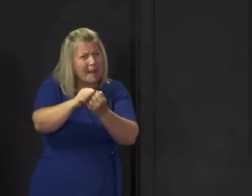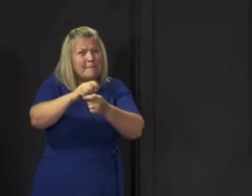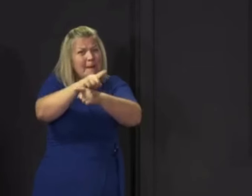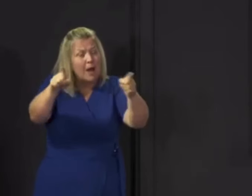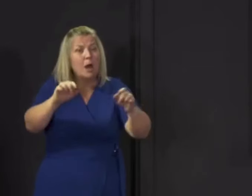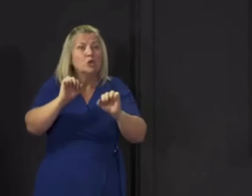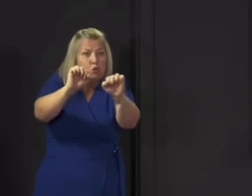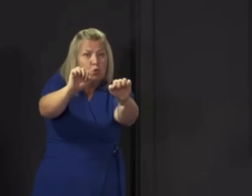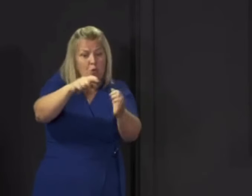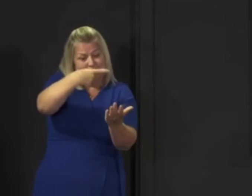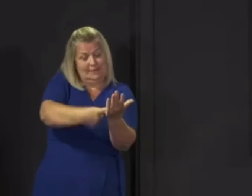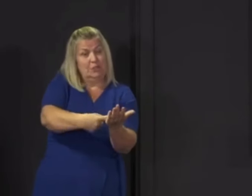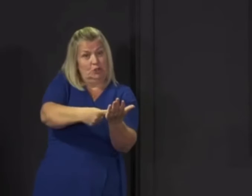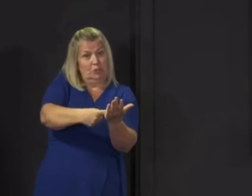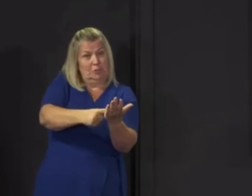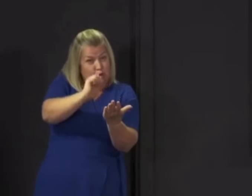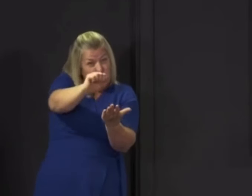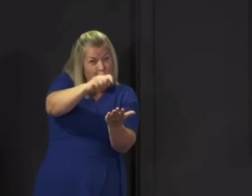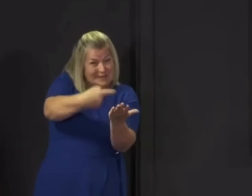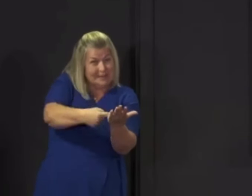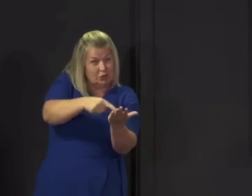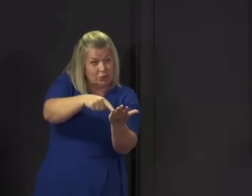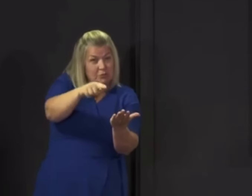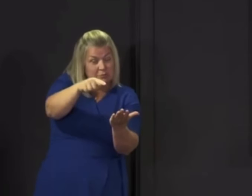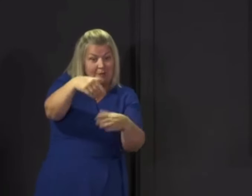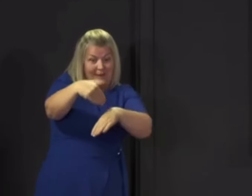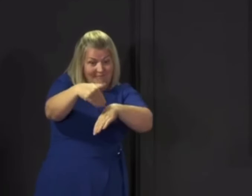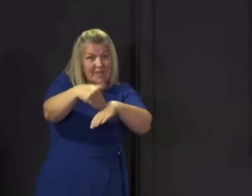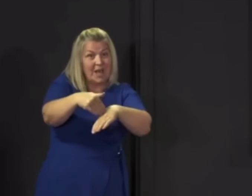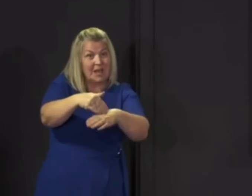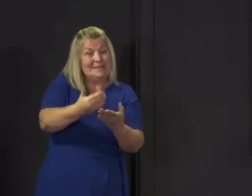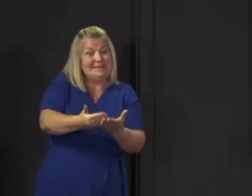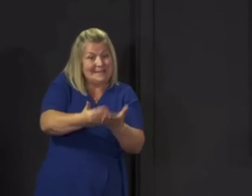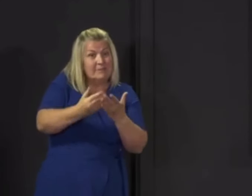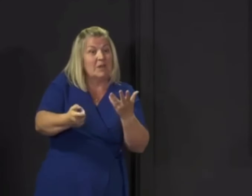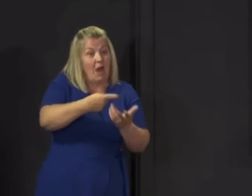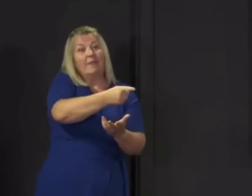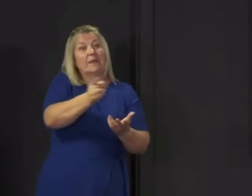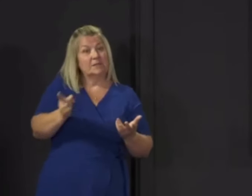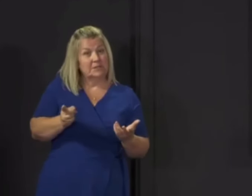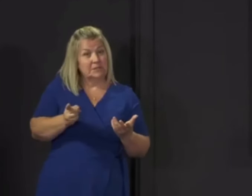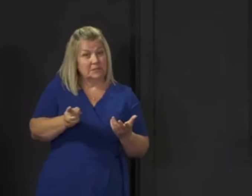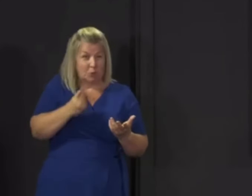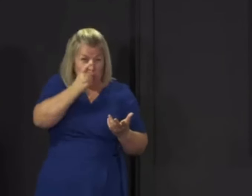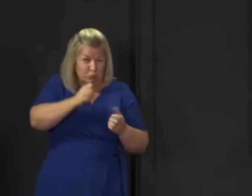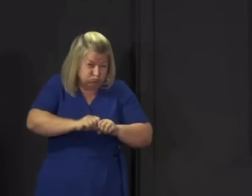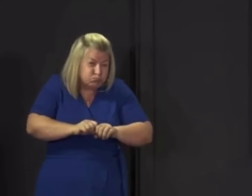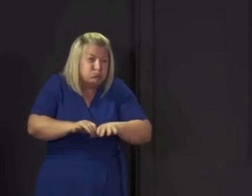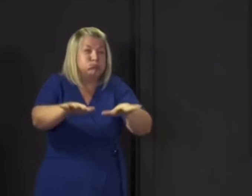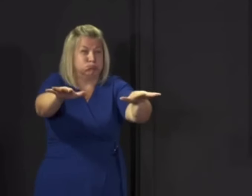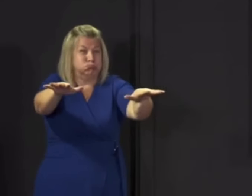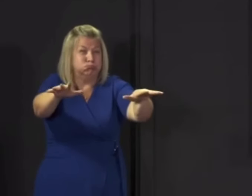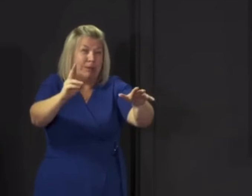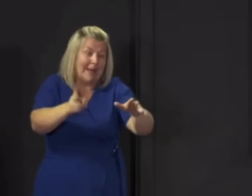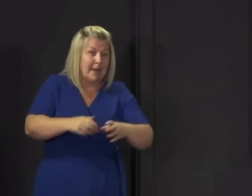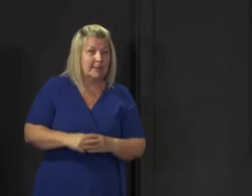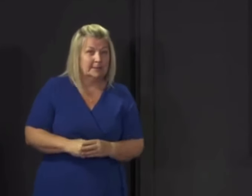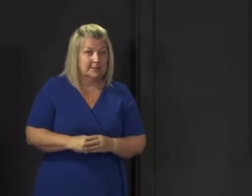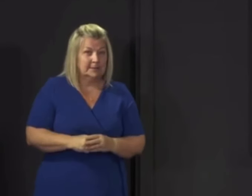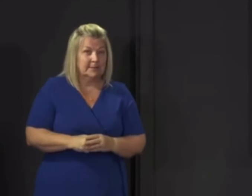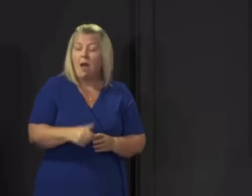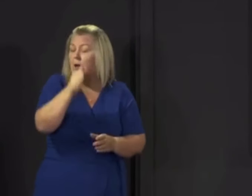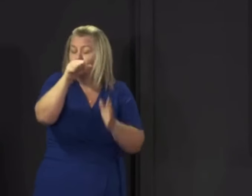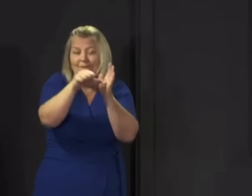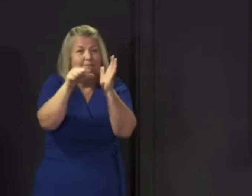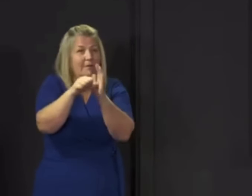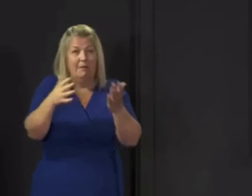and go mad for it and end up giving each other the coronavirus. We're gonna have to, oh, just do what we're telt. Right, I'm gonna have to calm